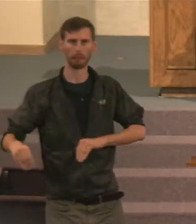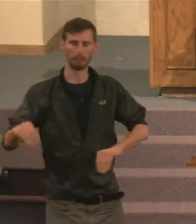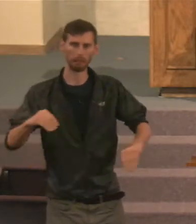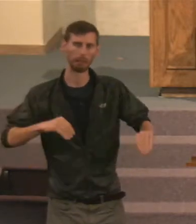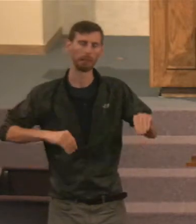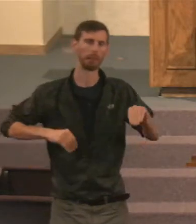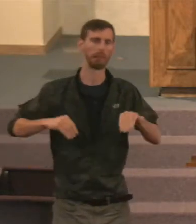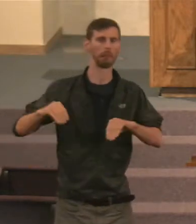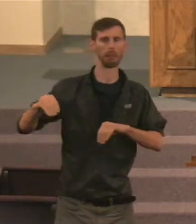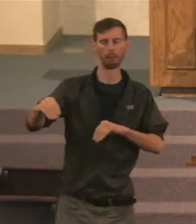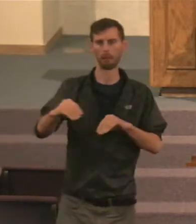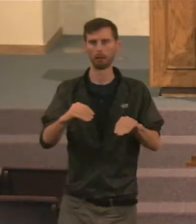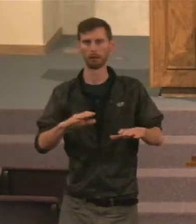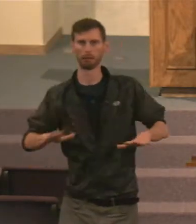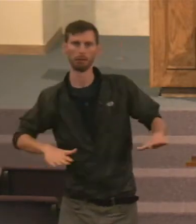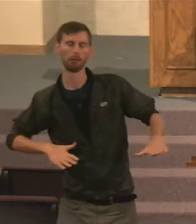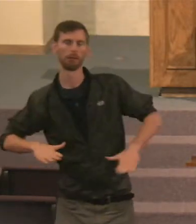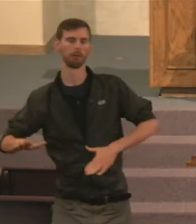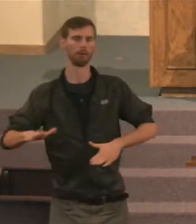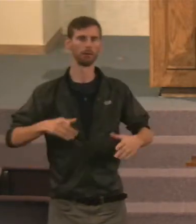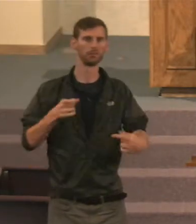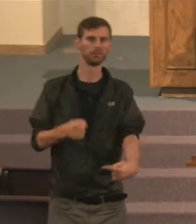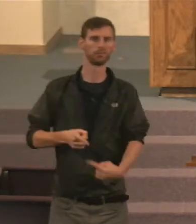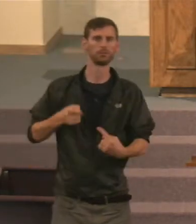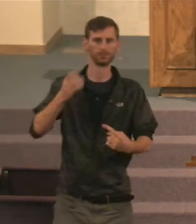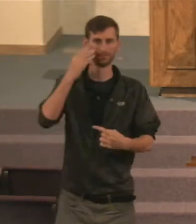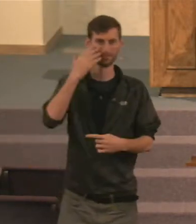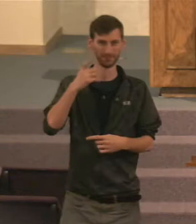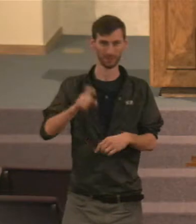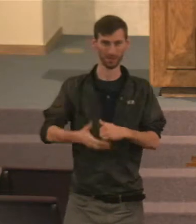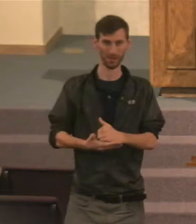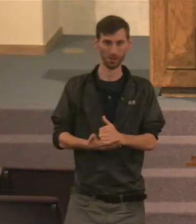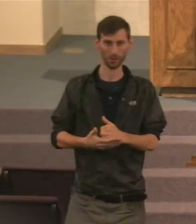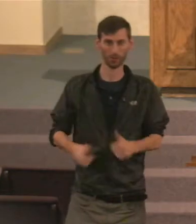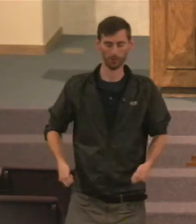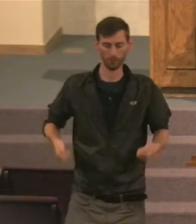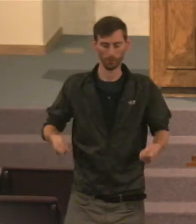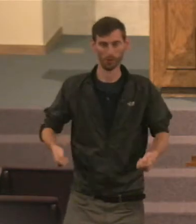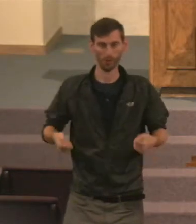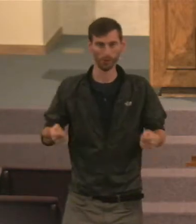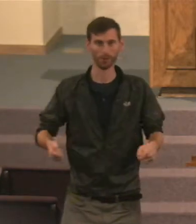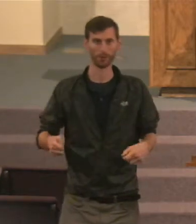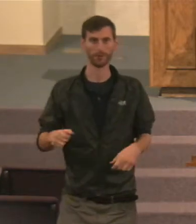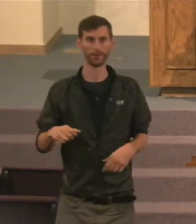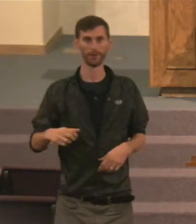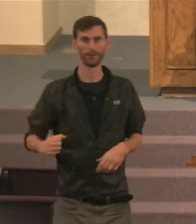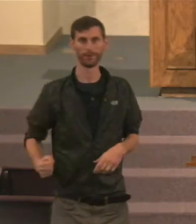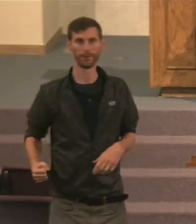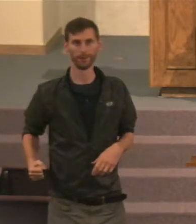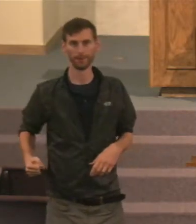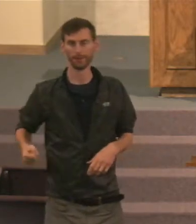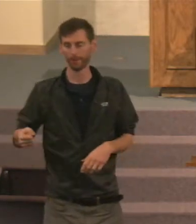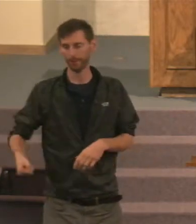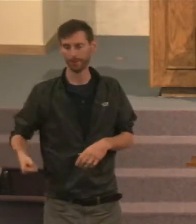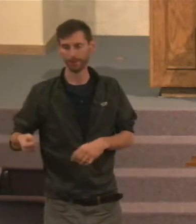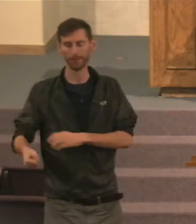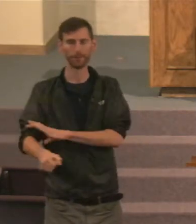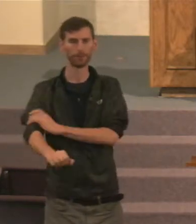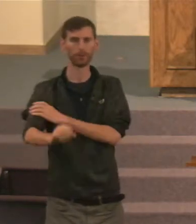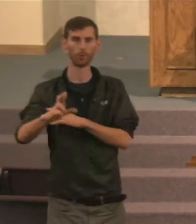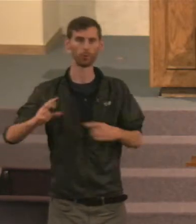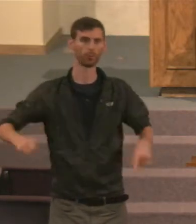walk. You know, we may need help of walkers, of canes, and sometimes even a wheelchair to get around.